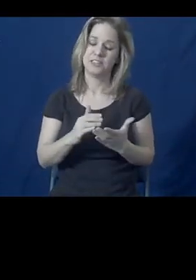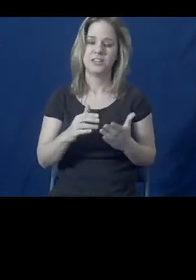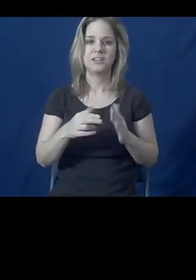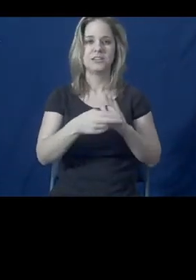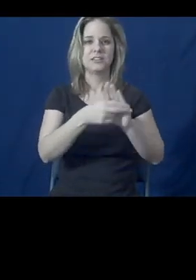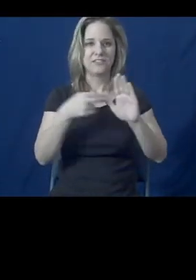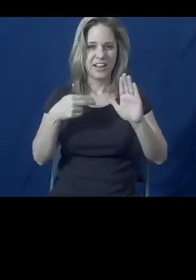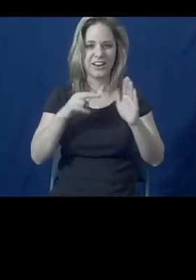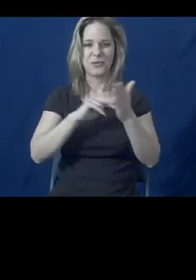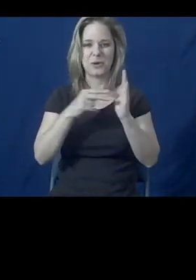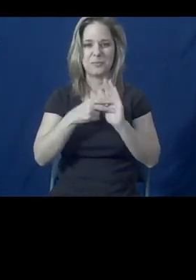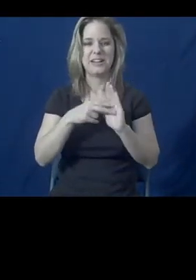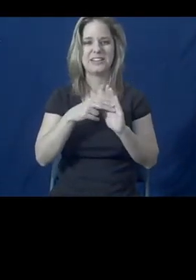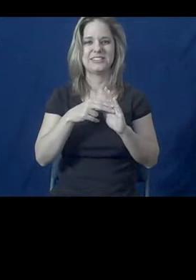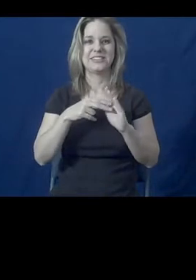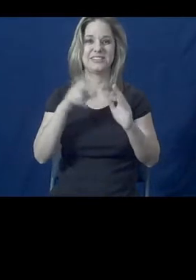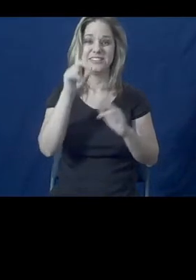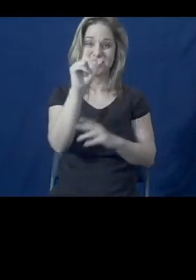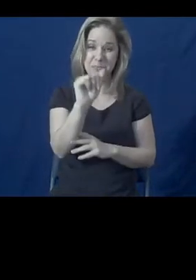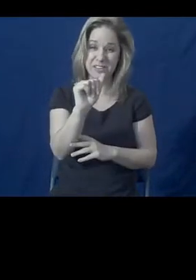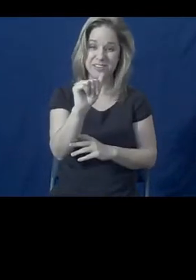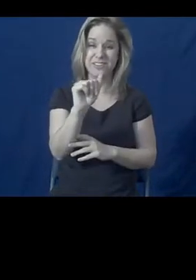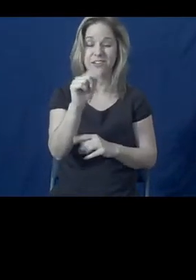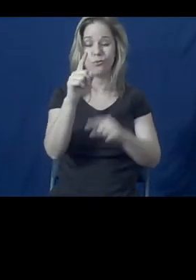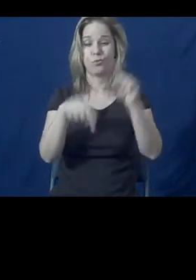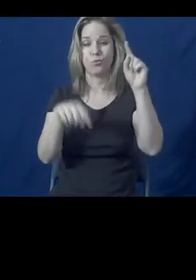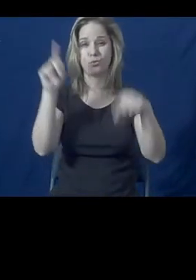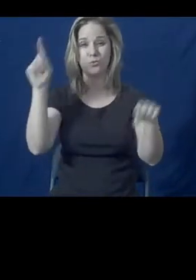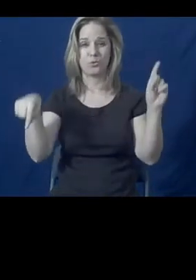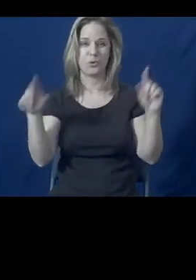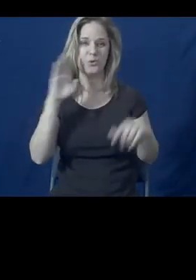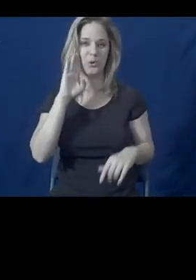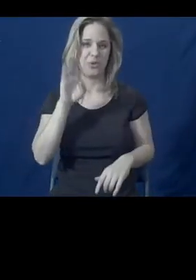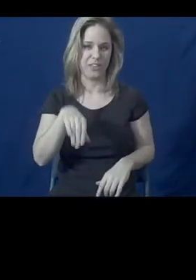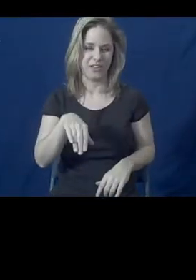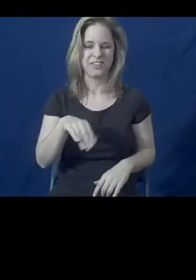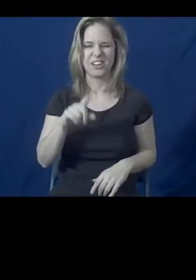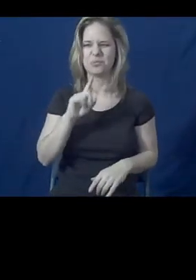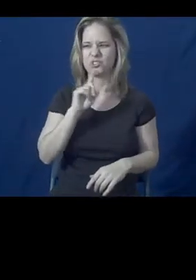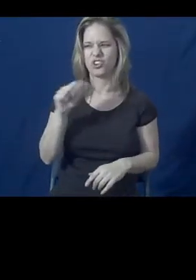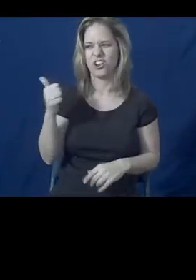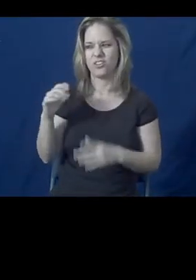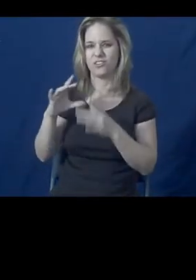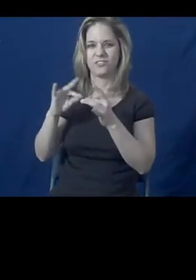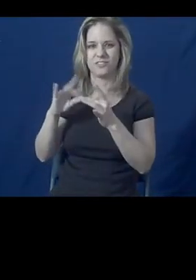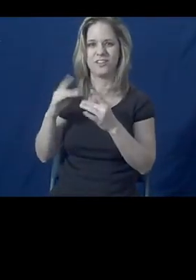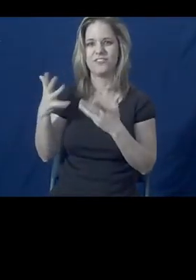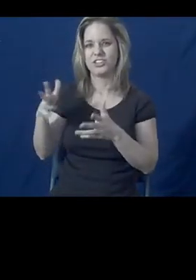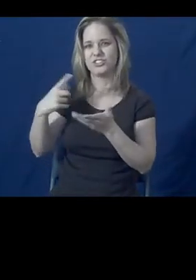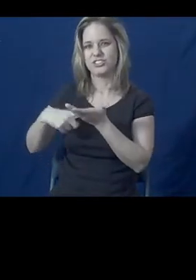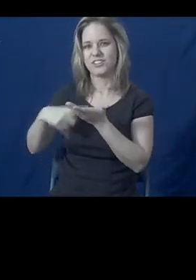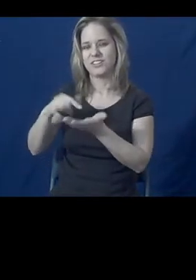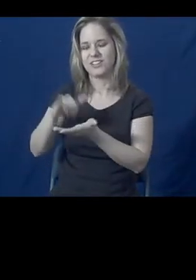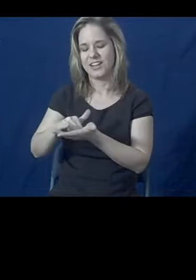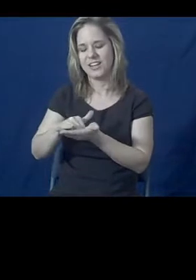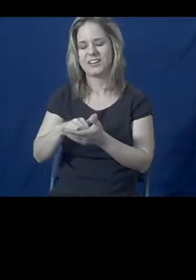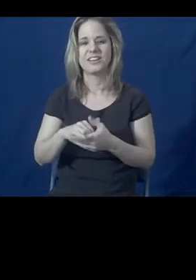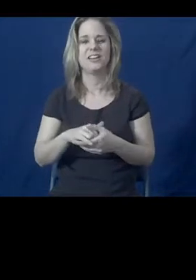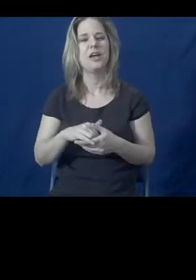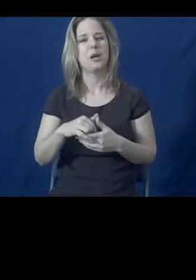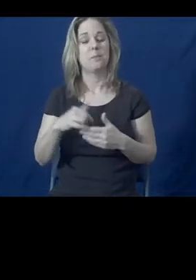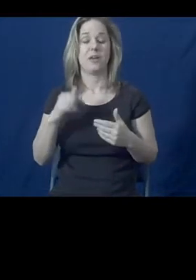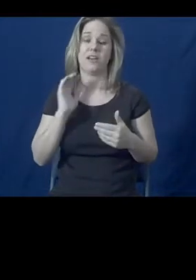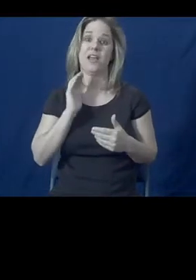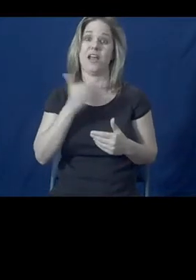Defining disability depends on who's defining it. I'm sure other speakers in the series have addressed that. But we